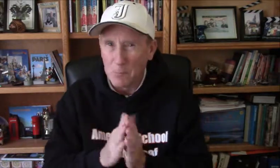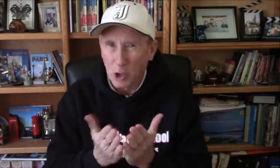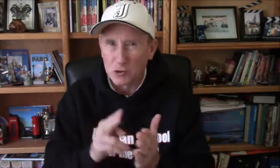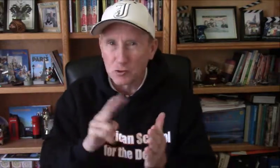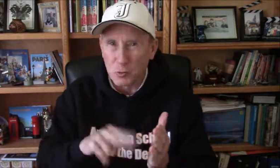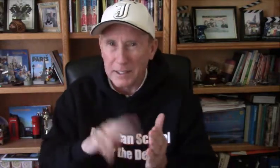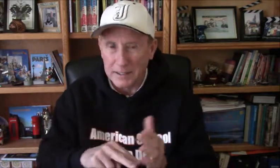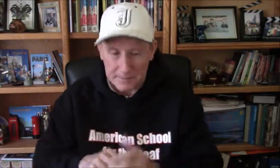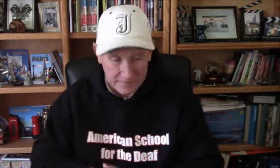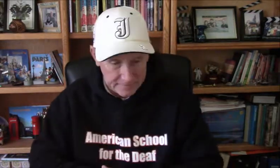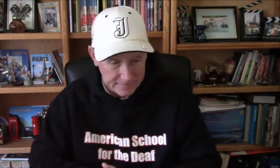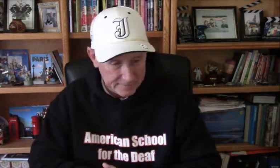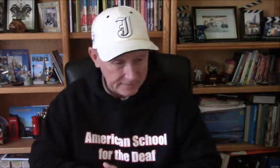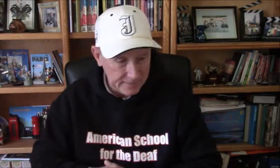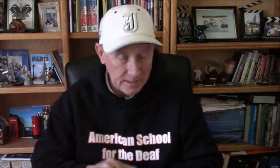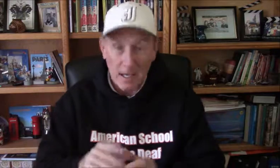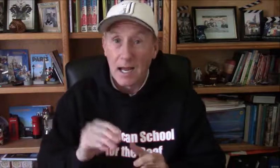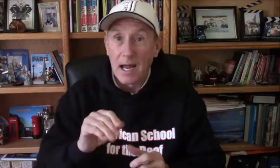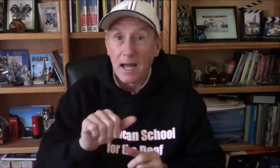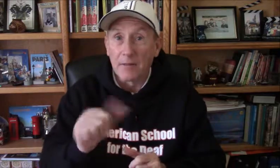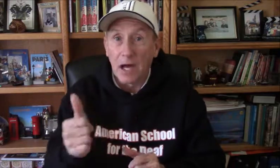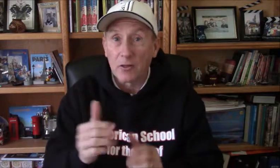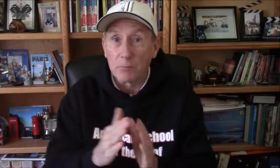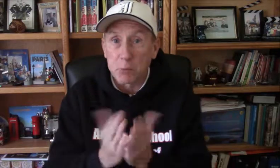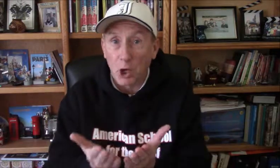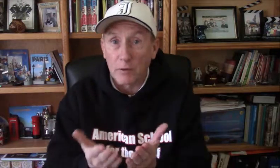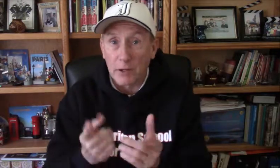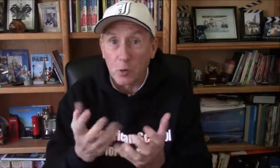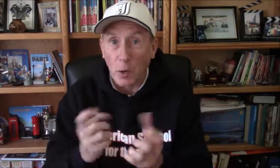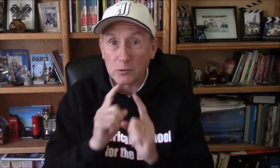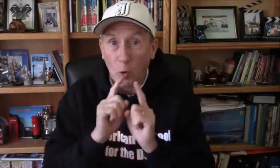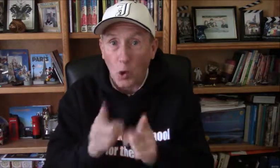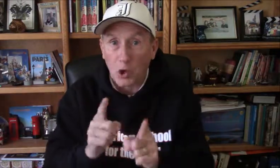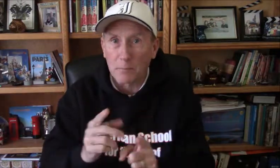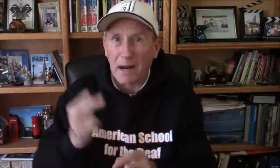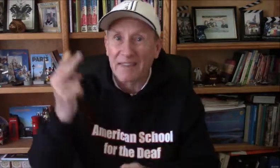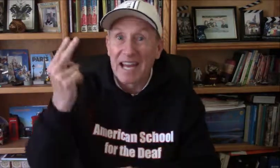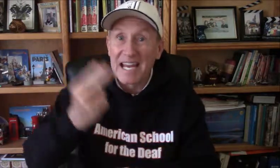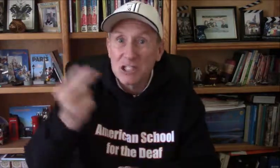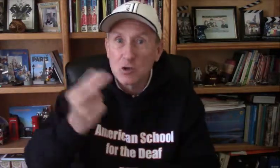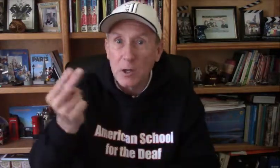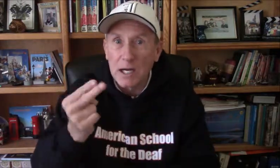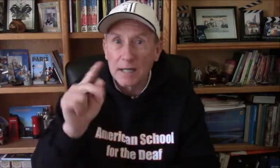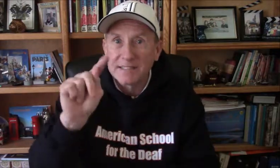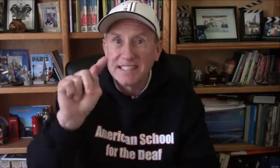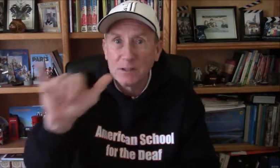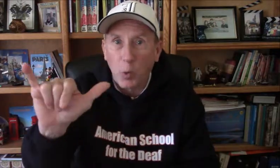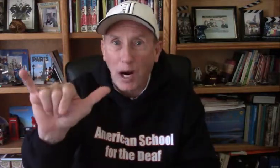Three. And the other book that you wanted to order about the history of T.Y.